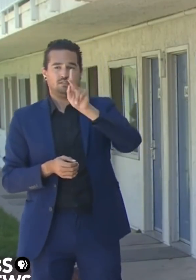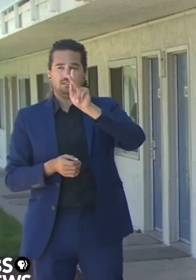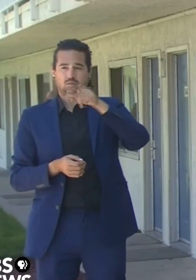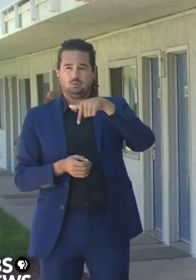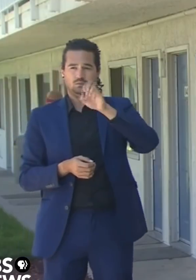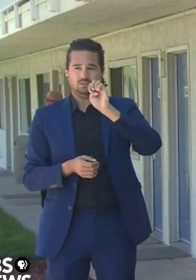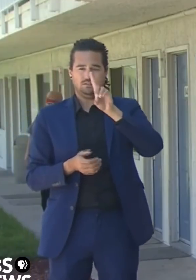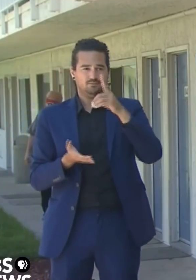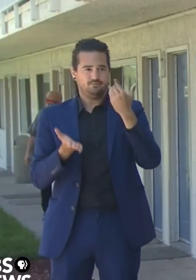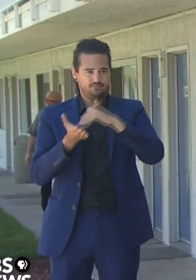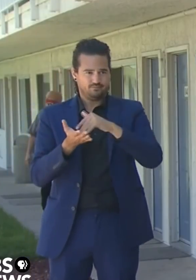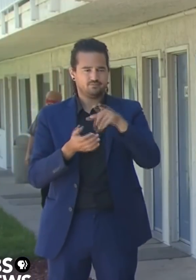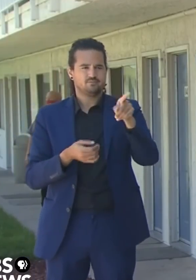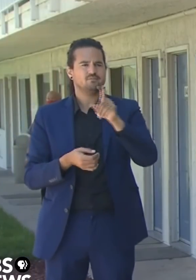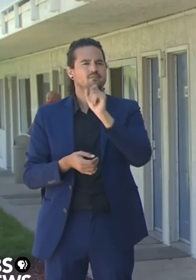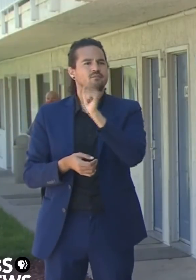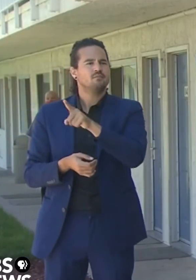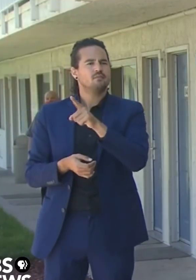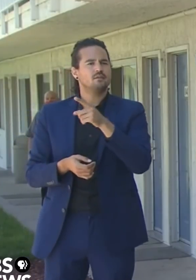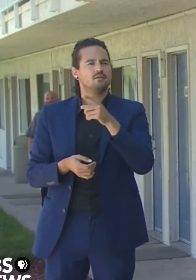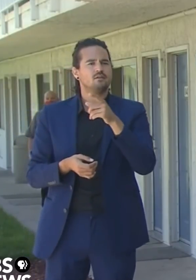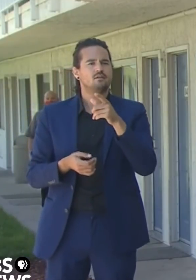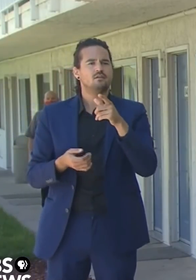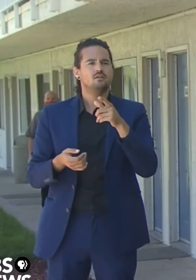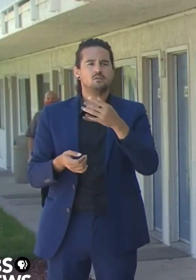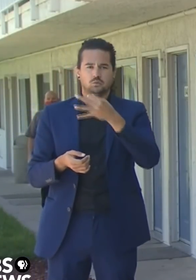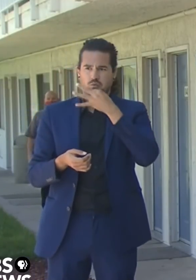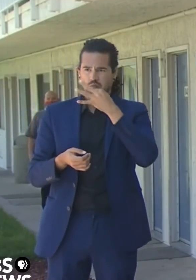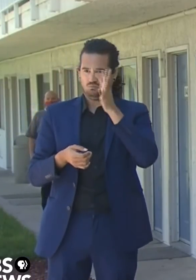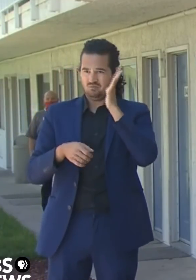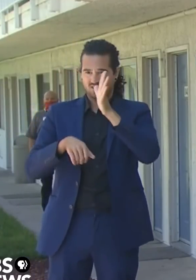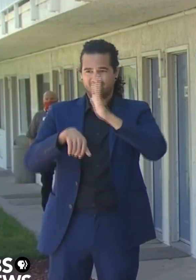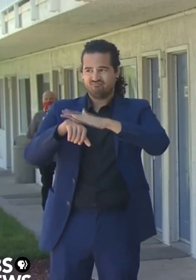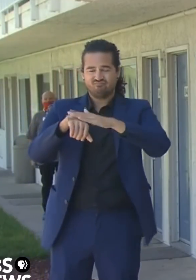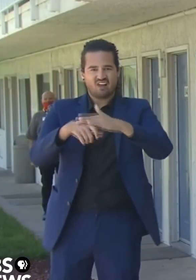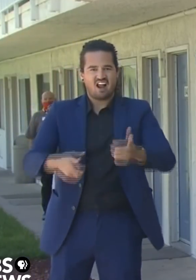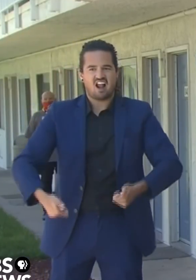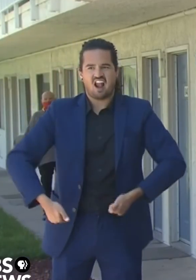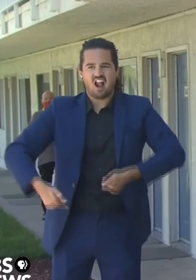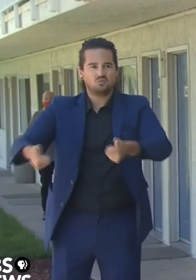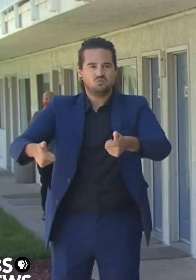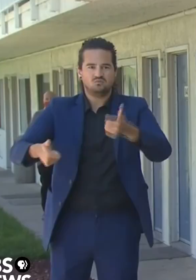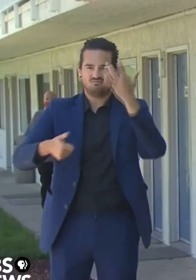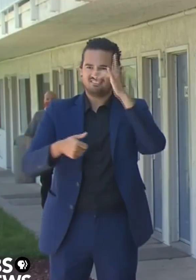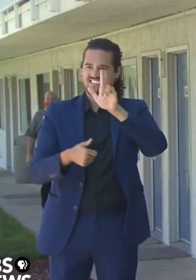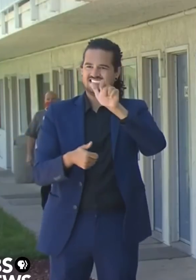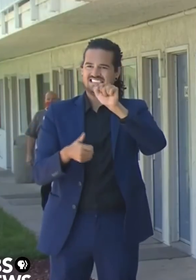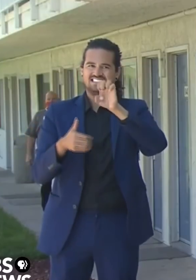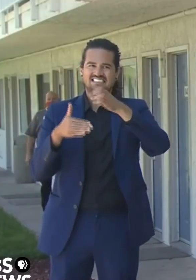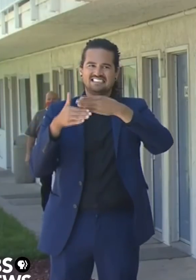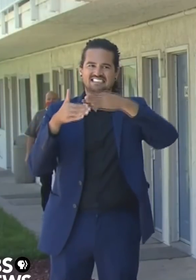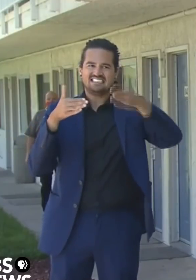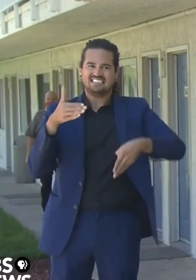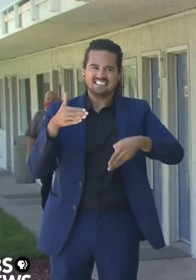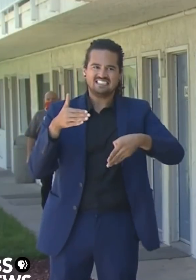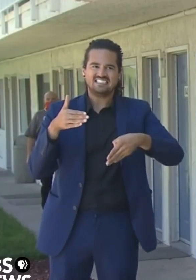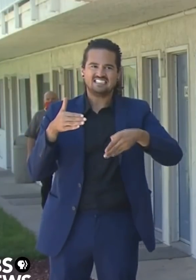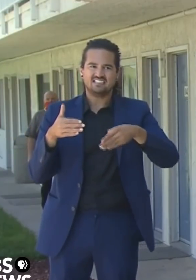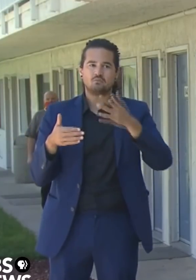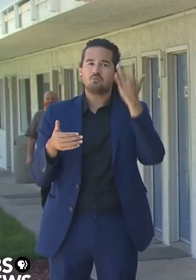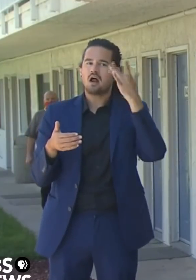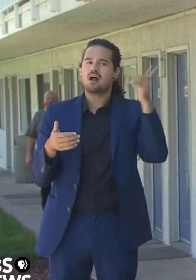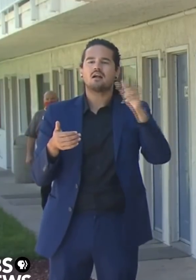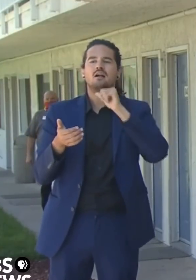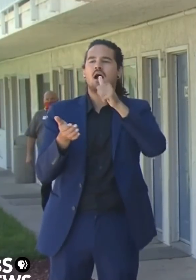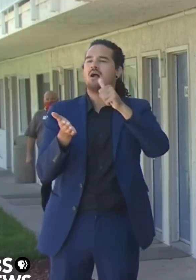once the state of emergency ends. No state law currently protects renters from being evicted for non-payment of rent during the pandemic. Do